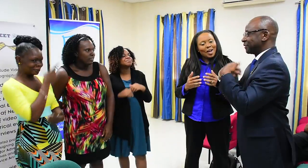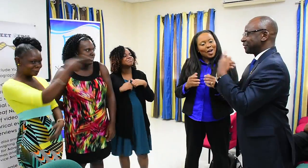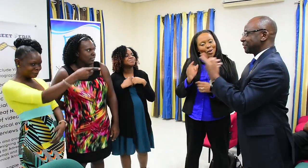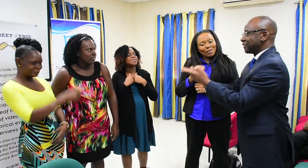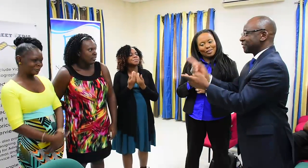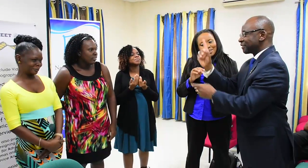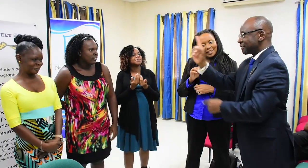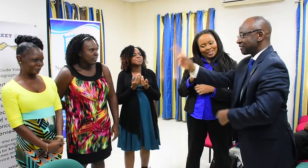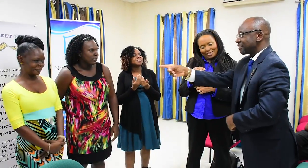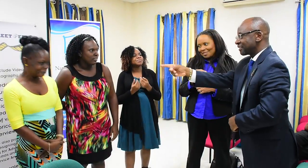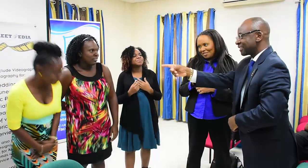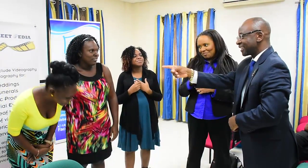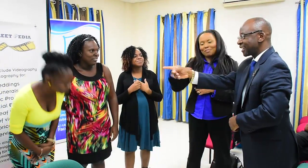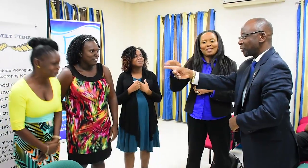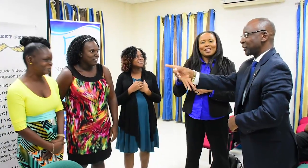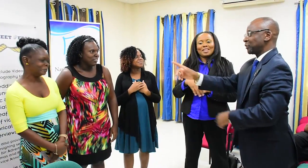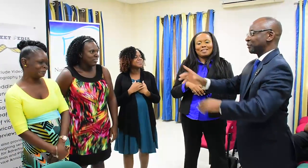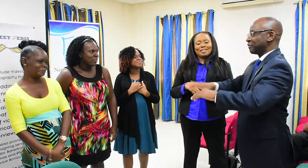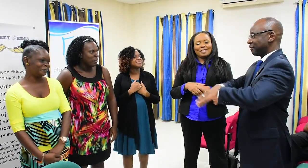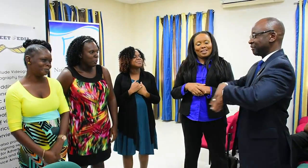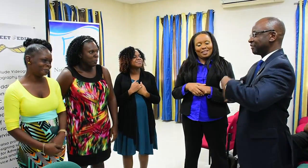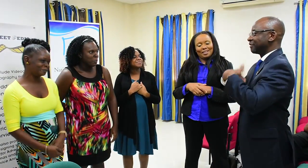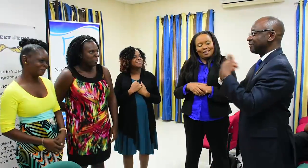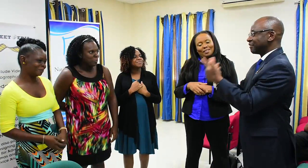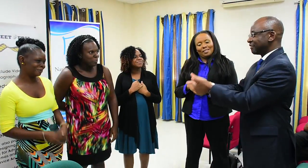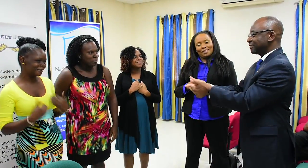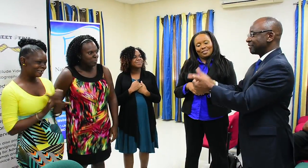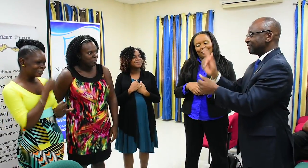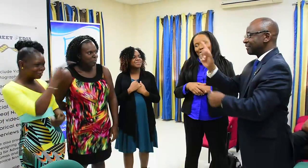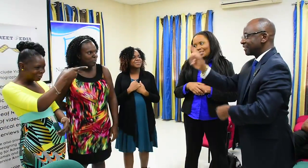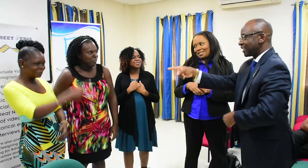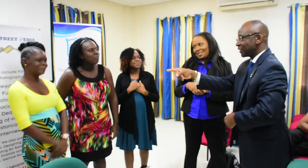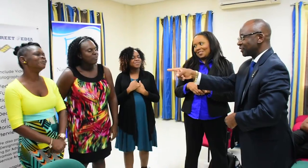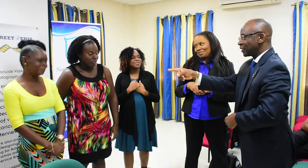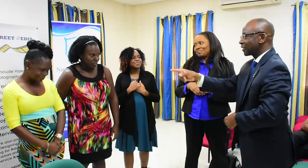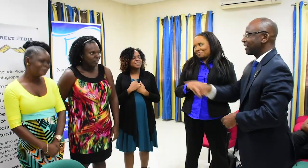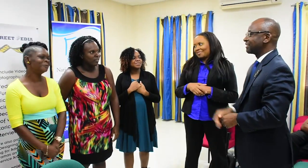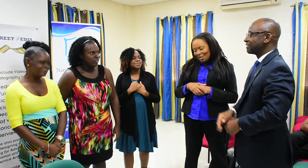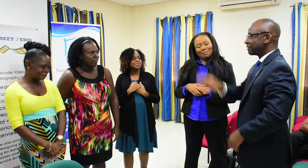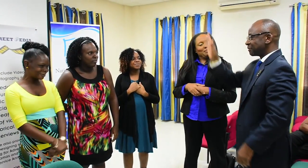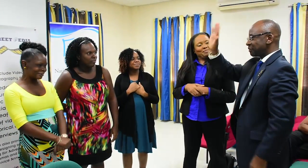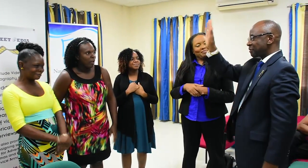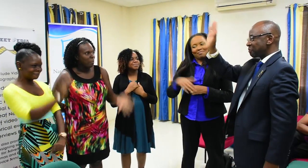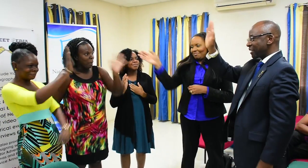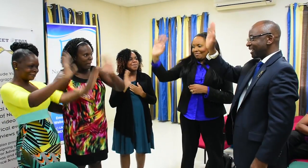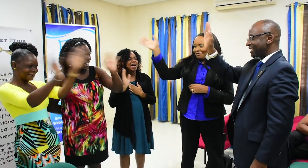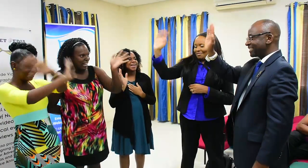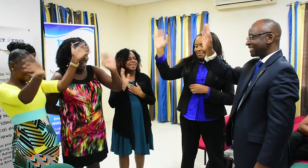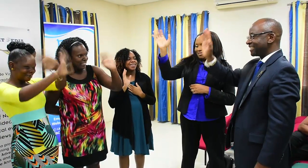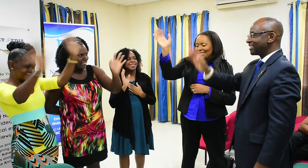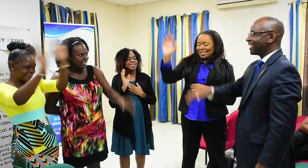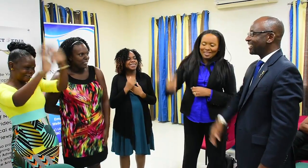addresses drug abuse and HIV-AIDS awareness. Through interpreter Bonnie Leontes, manager Dario Nightingale